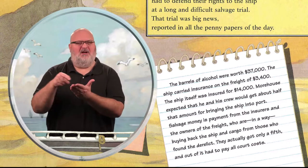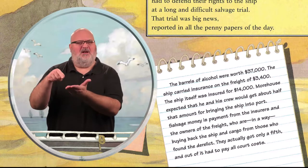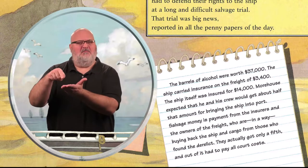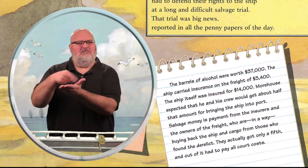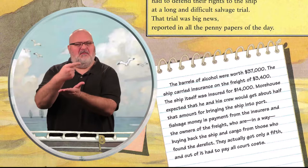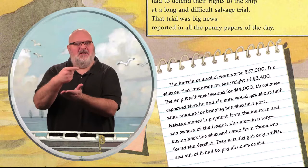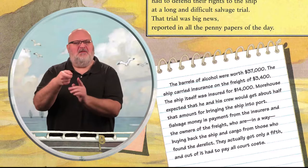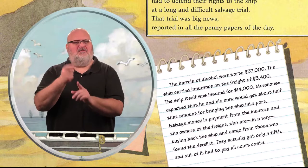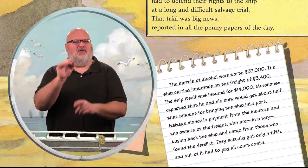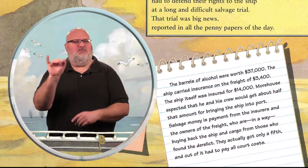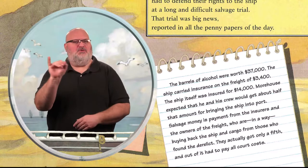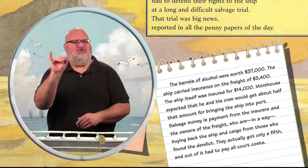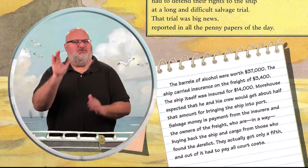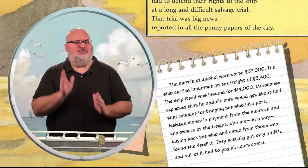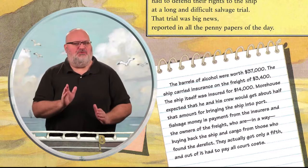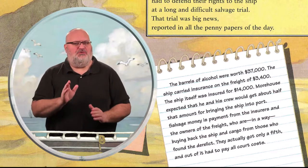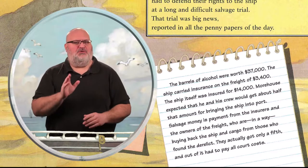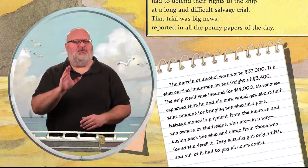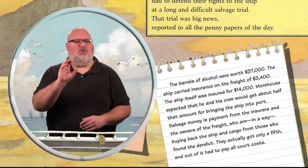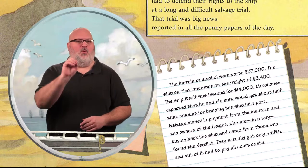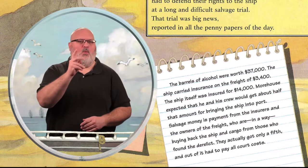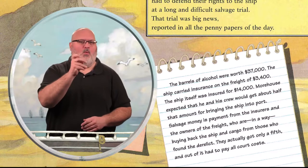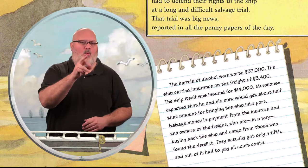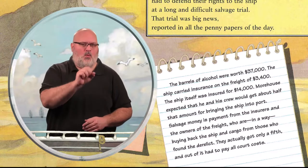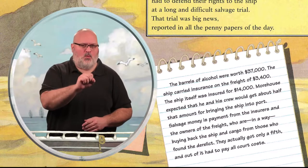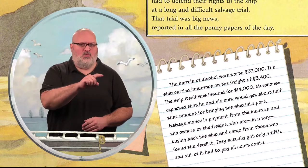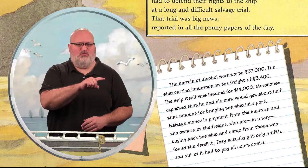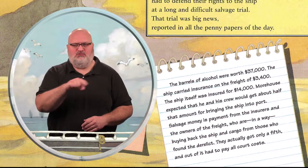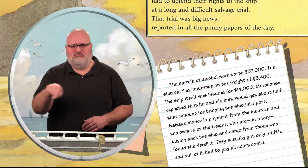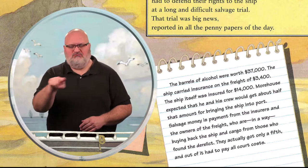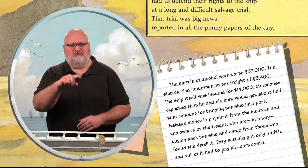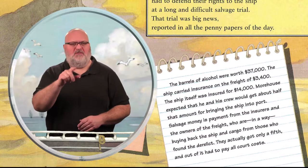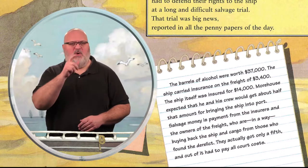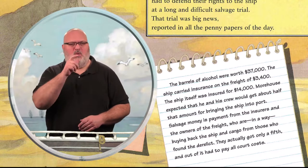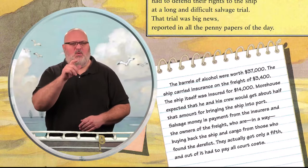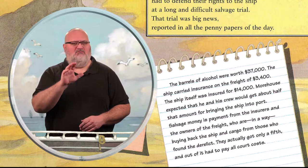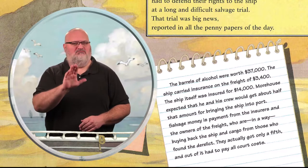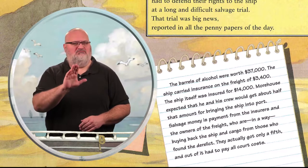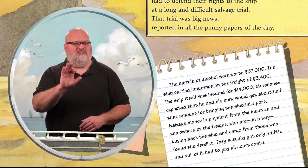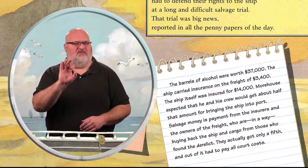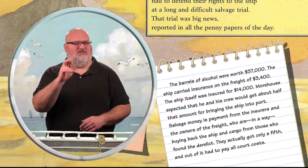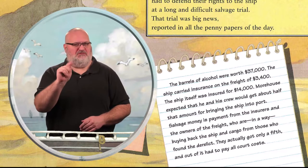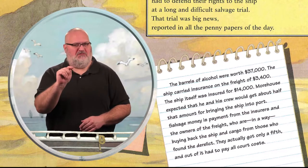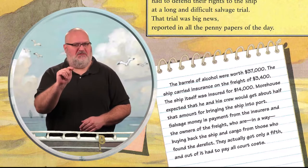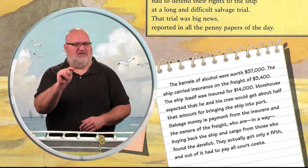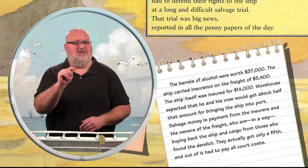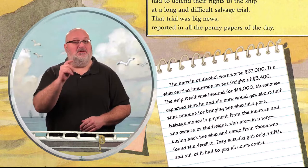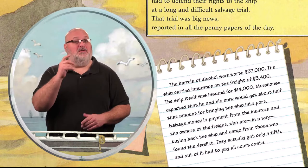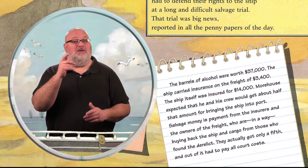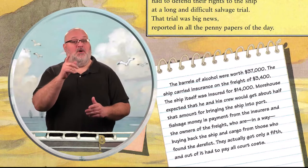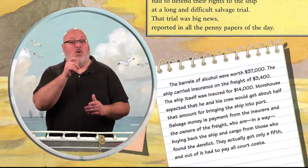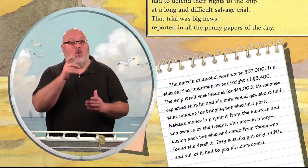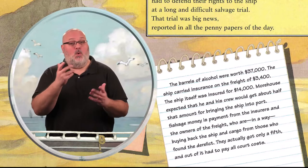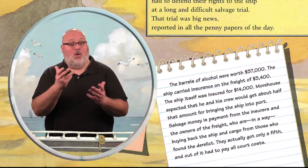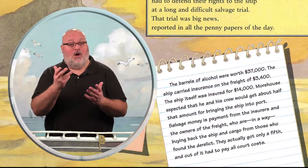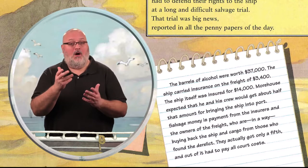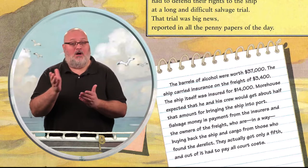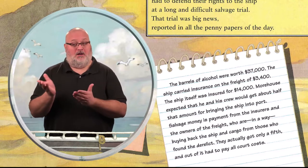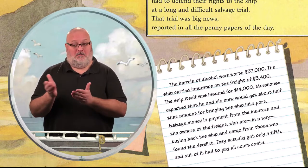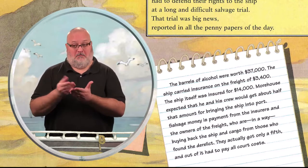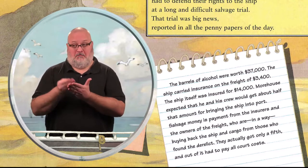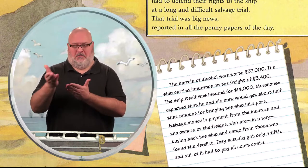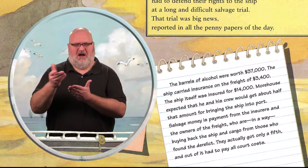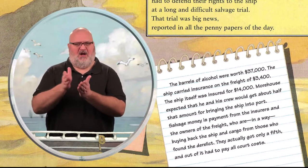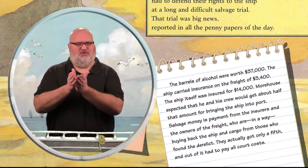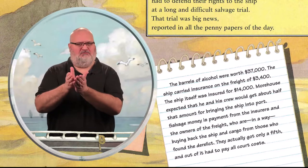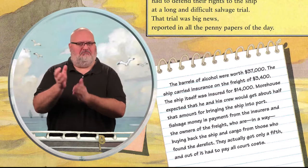Salvage money is payment from the insurers and the owners of the freight, who are, in a way, buying back the ship and cargo from those